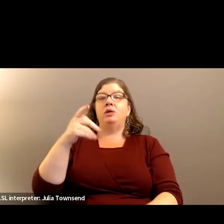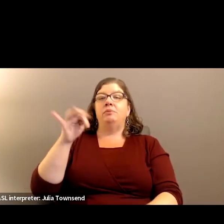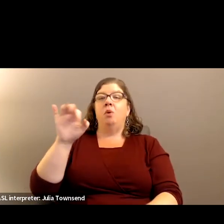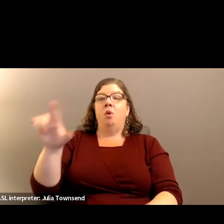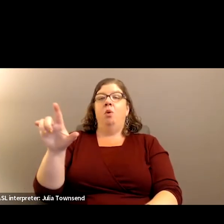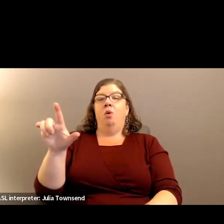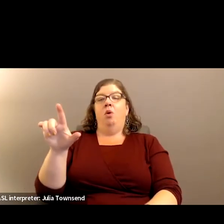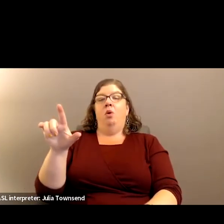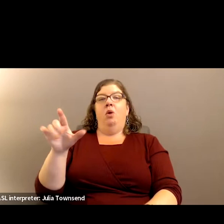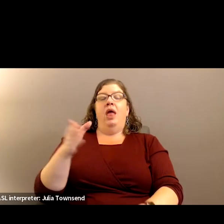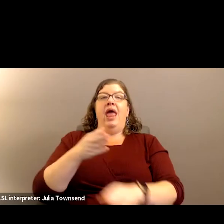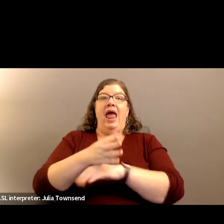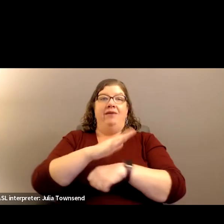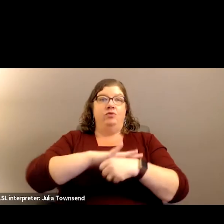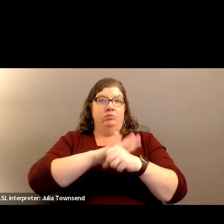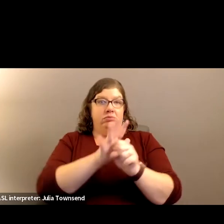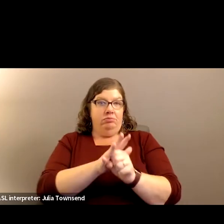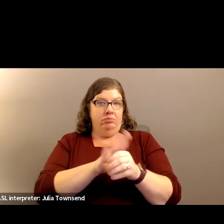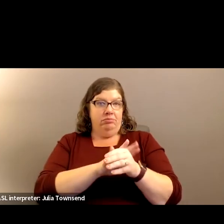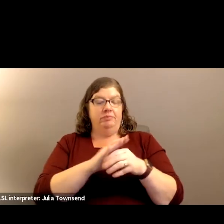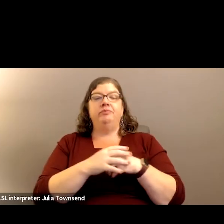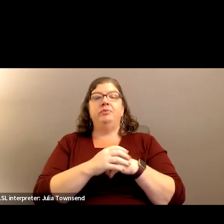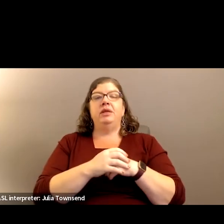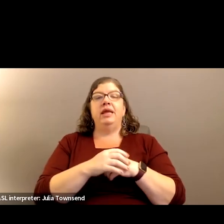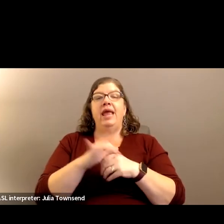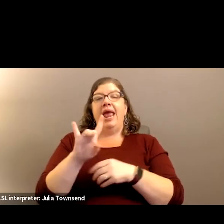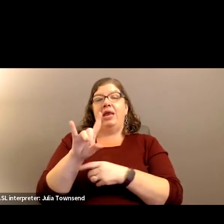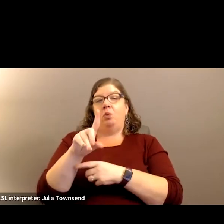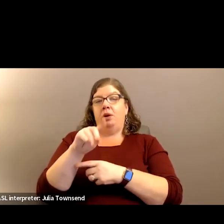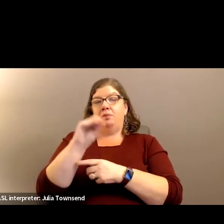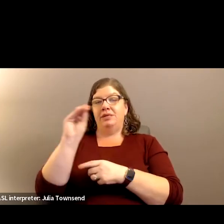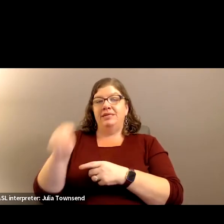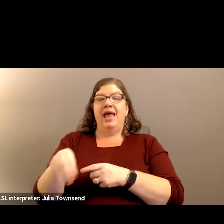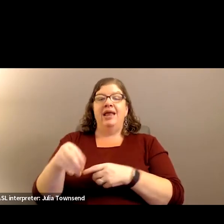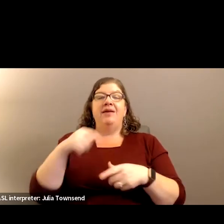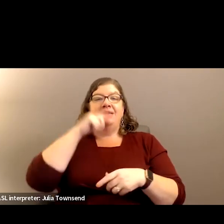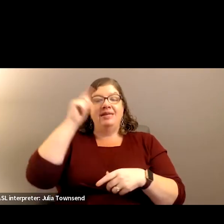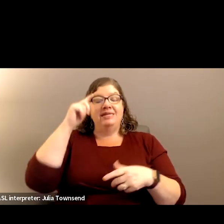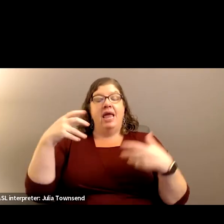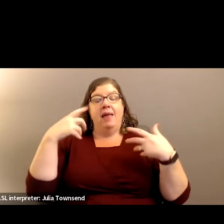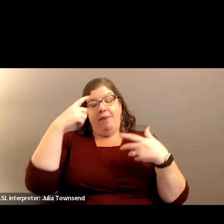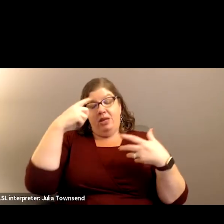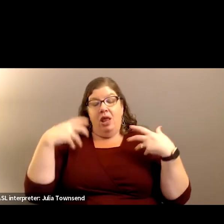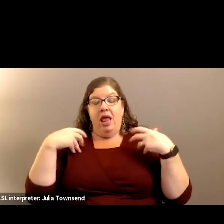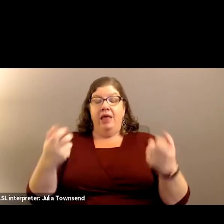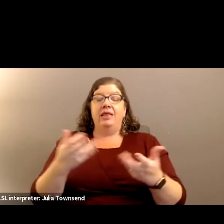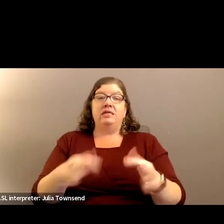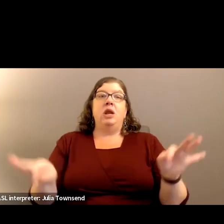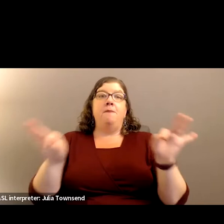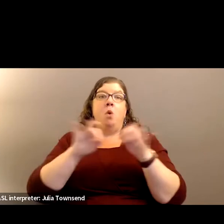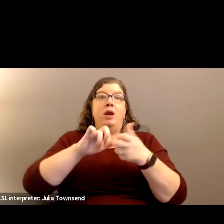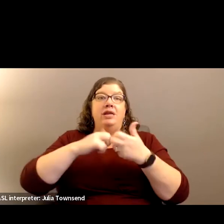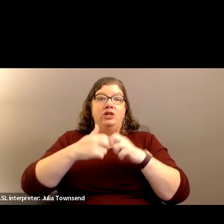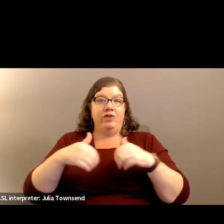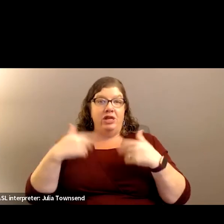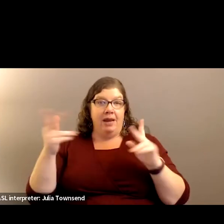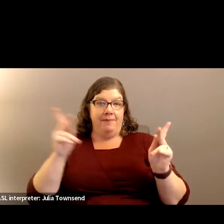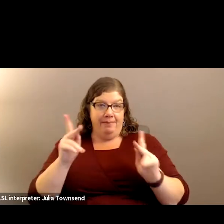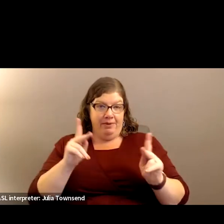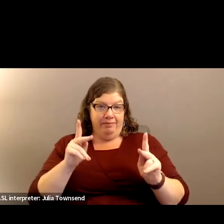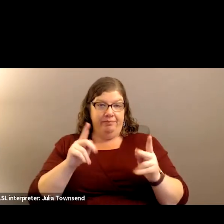a post-COVID-19 survey. Let's say 81% of teens say mental health is a significant issue for young people in the United States.